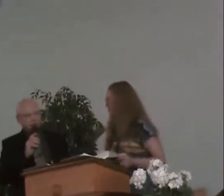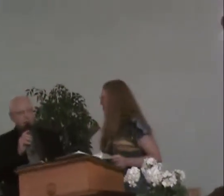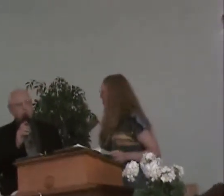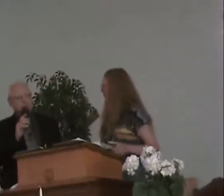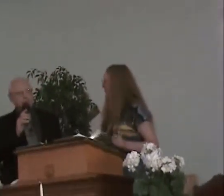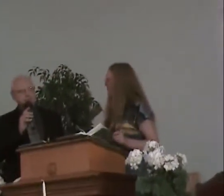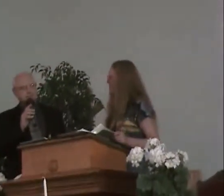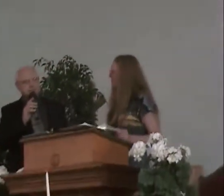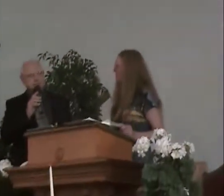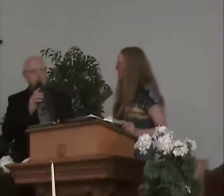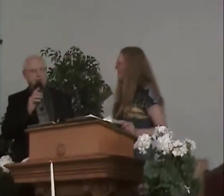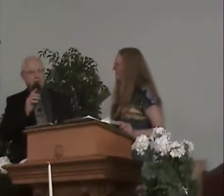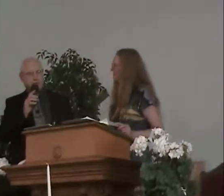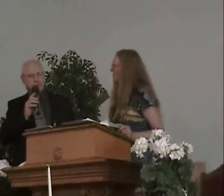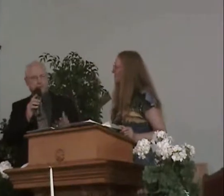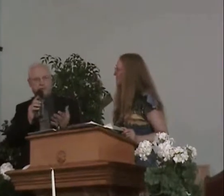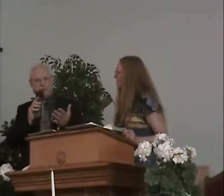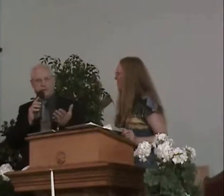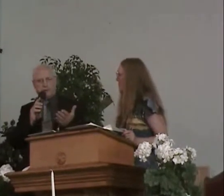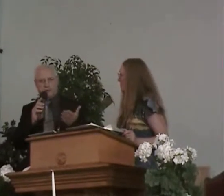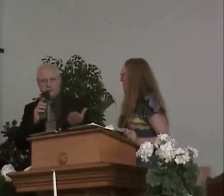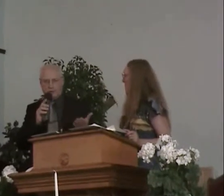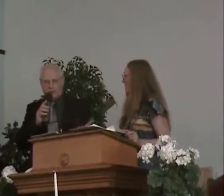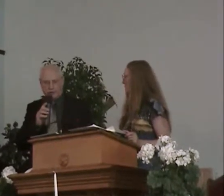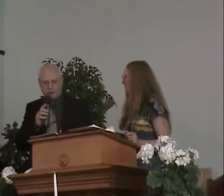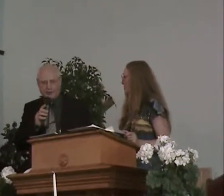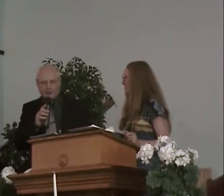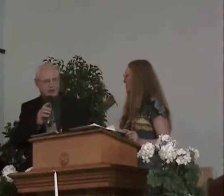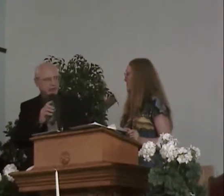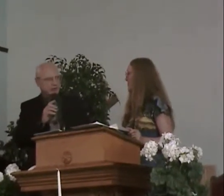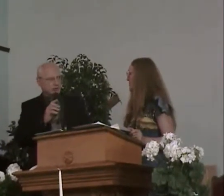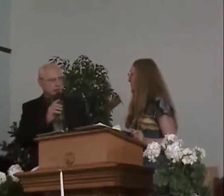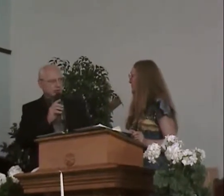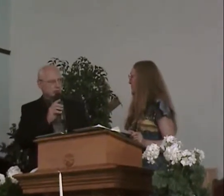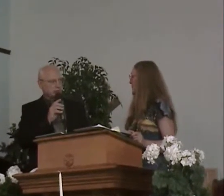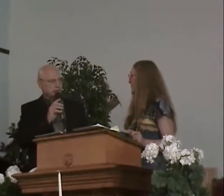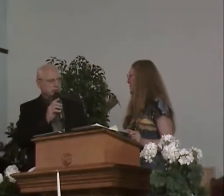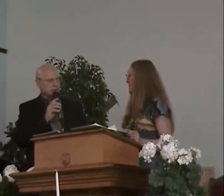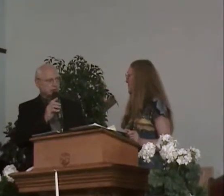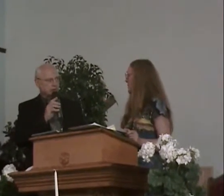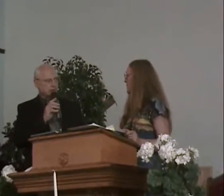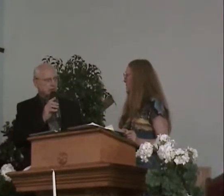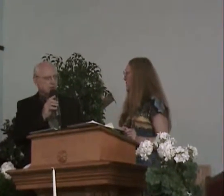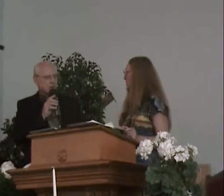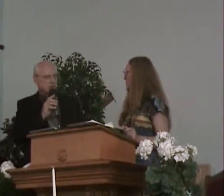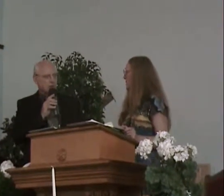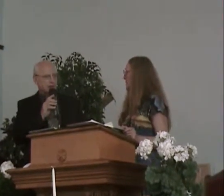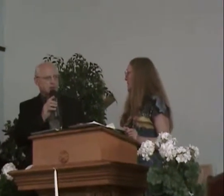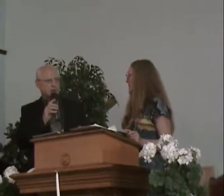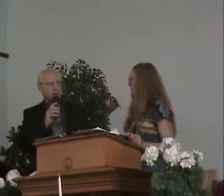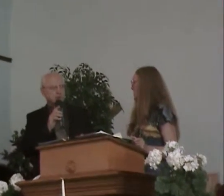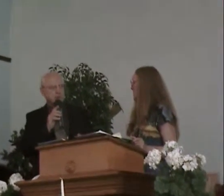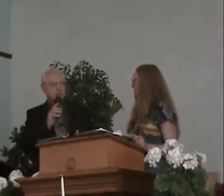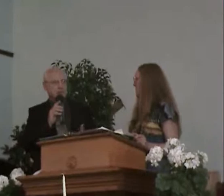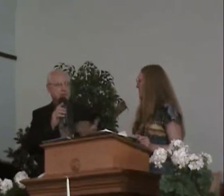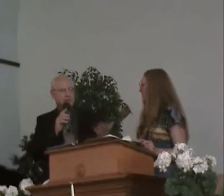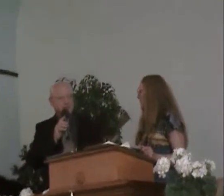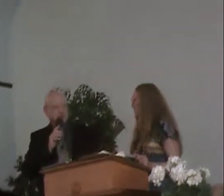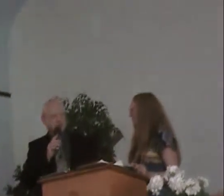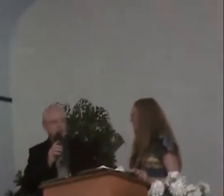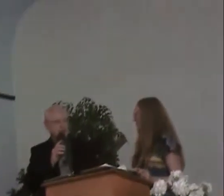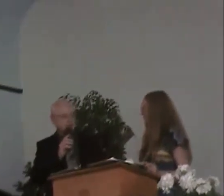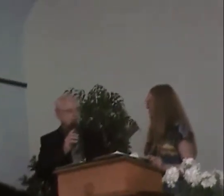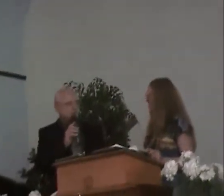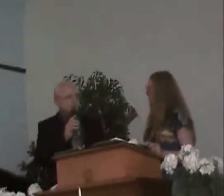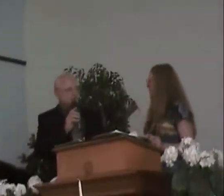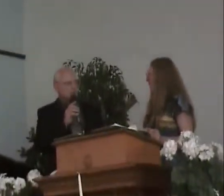And how, um, you know, the Lord is not slight concerning his promises. Why is he not